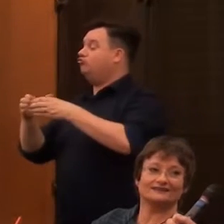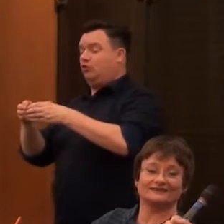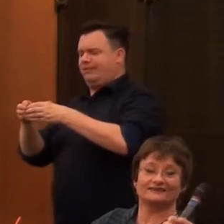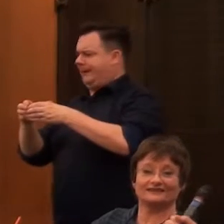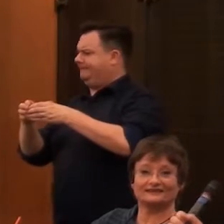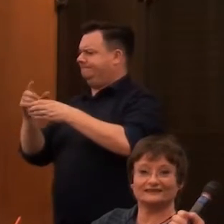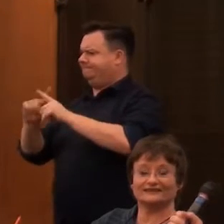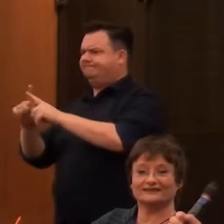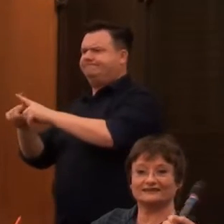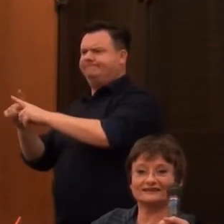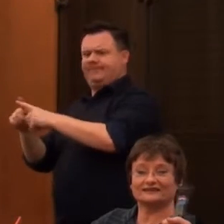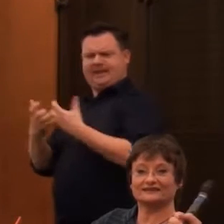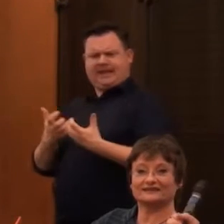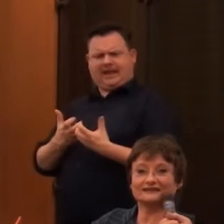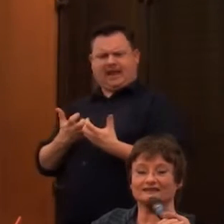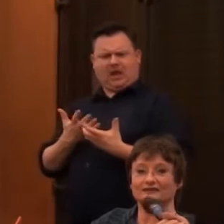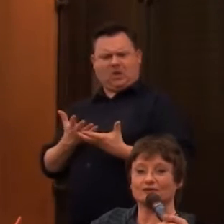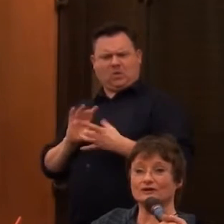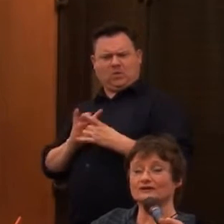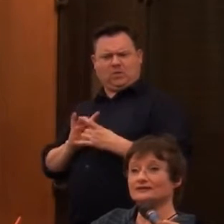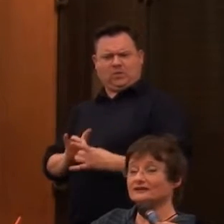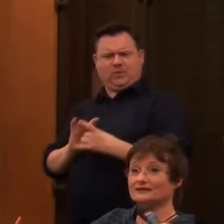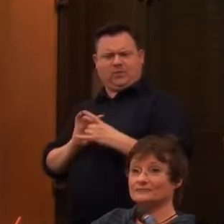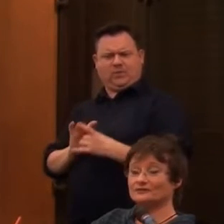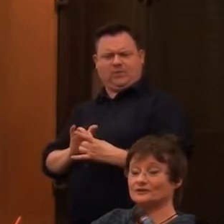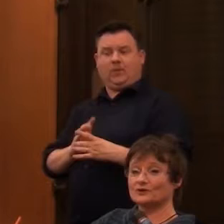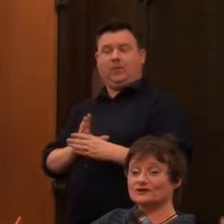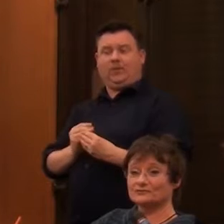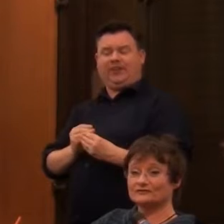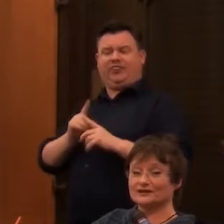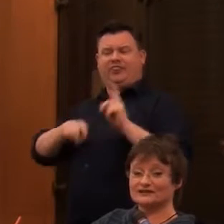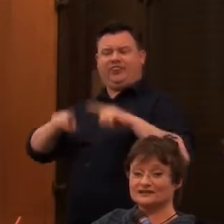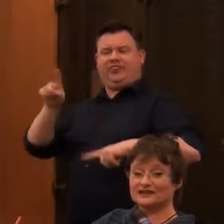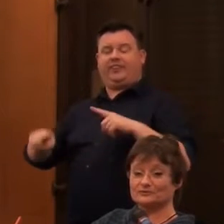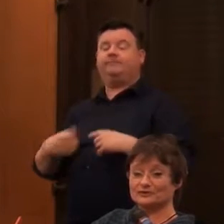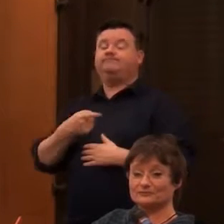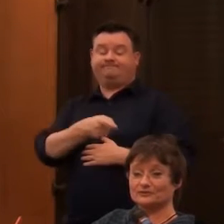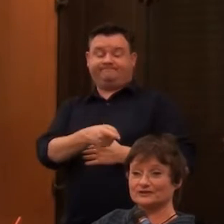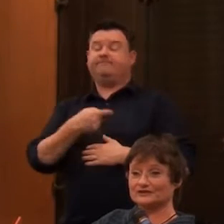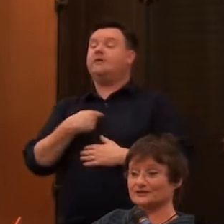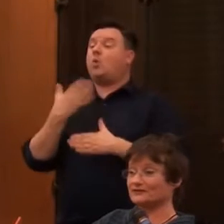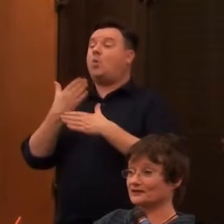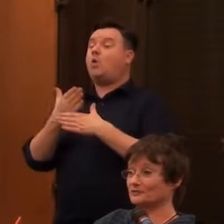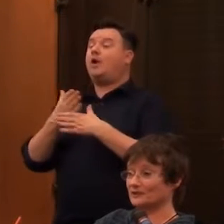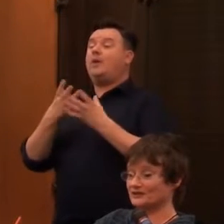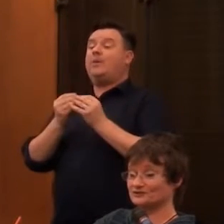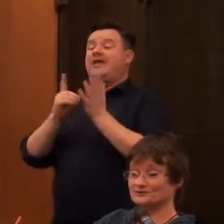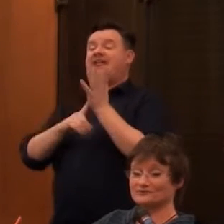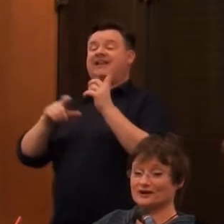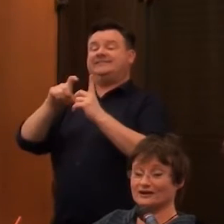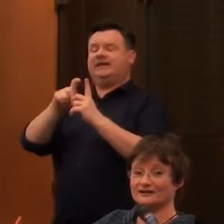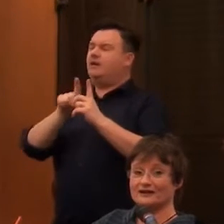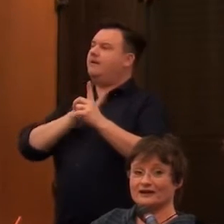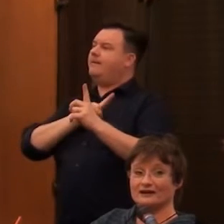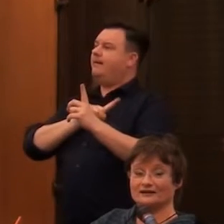So how do you go about working with that group of people? Well, working with learning disabled people is kind of like a passion